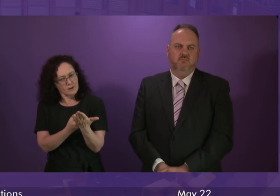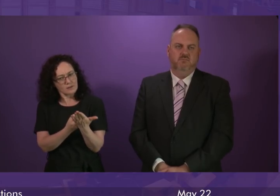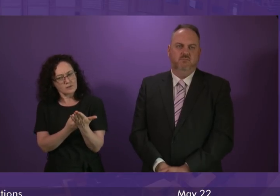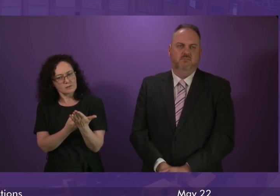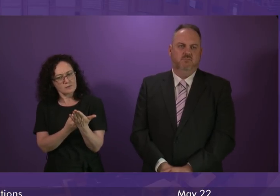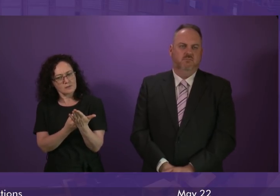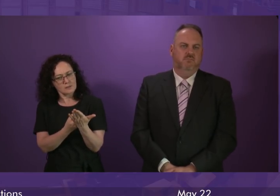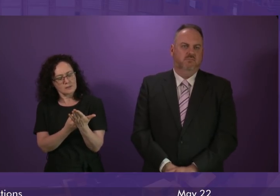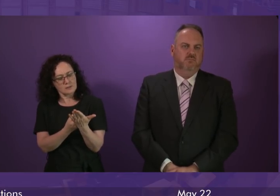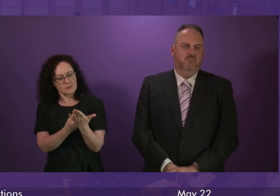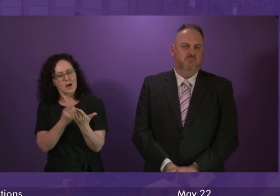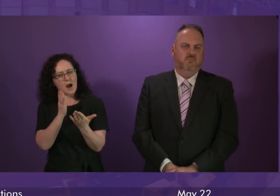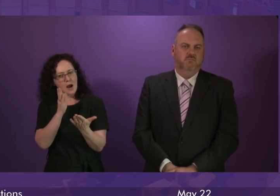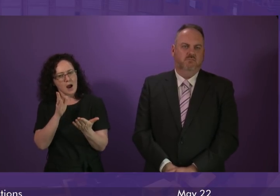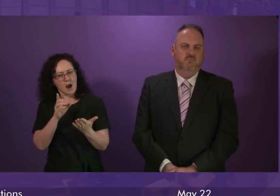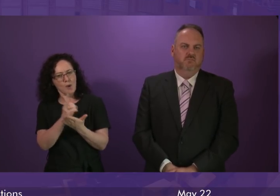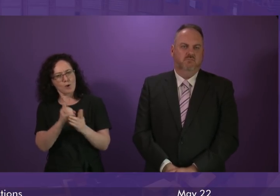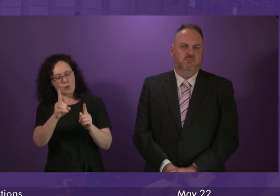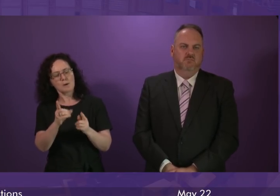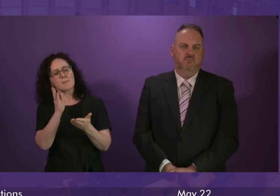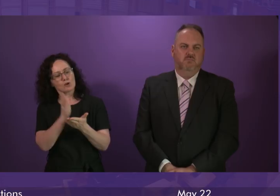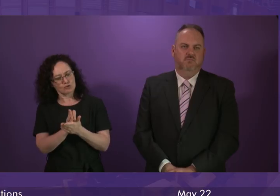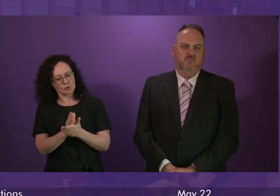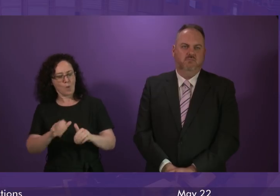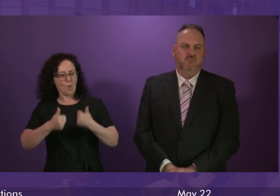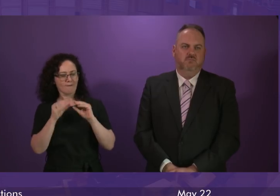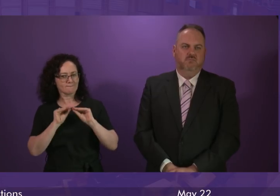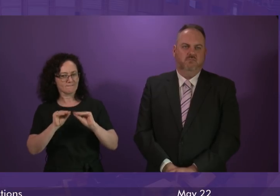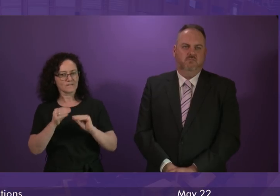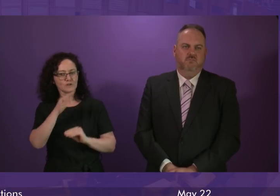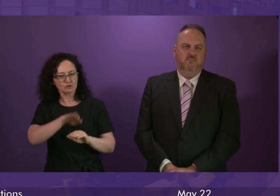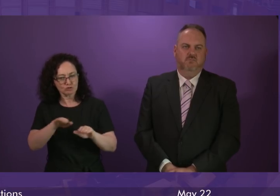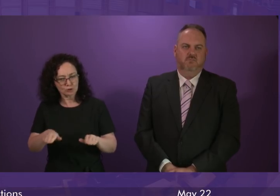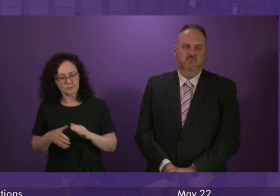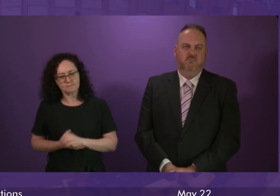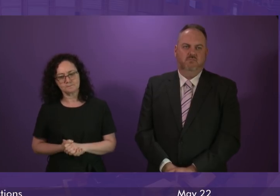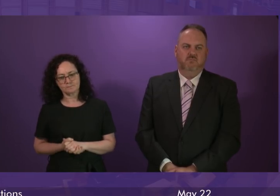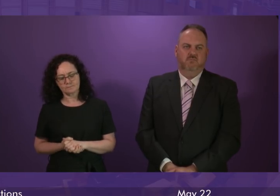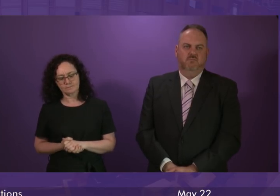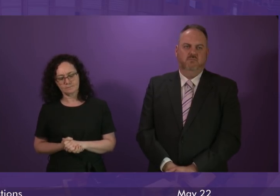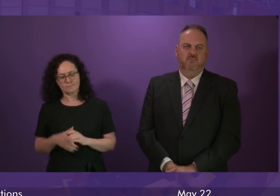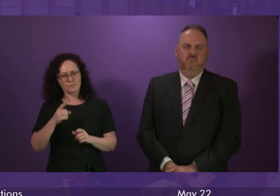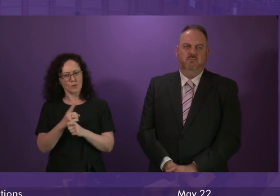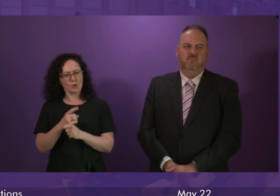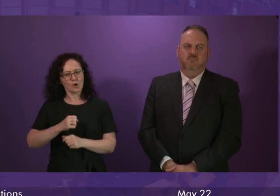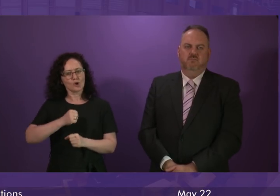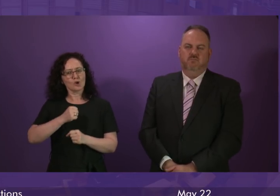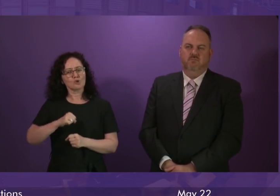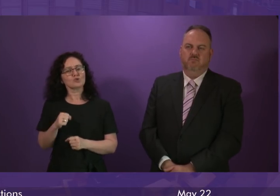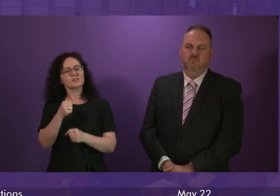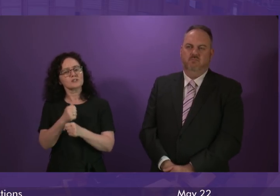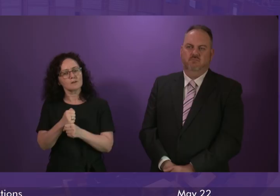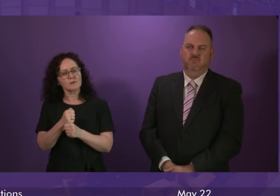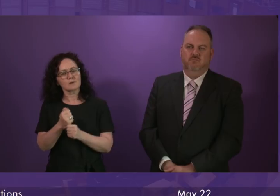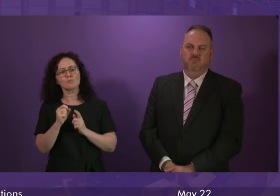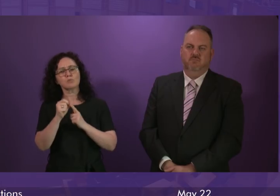this is the case. Following a review of the regulations, the Scottish Government consulted on proposed changes which included a proposal to